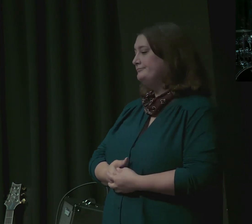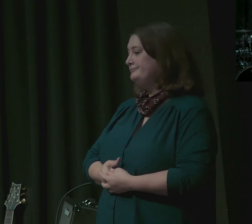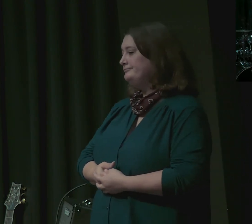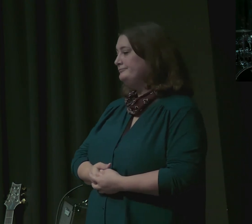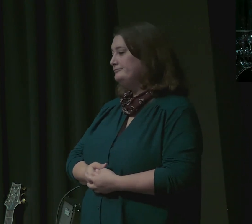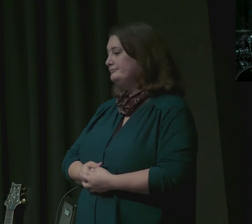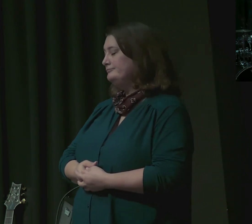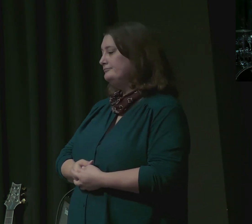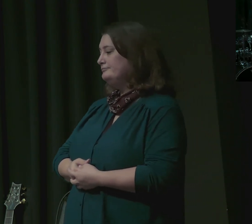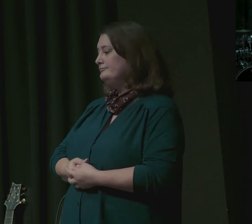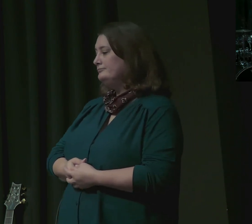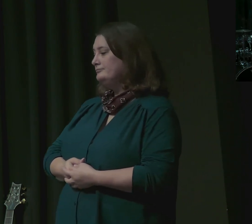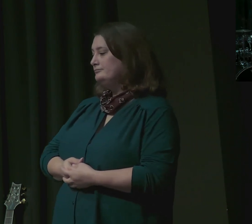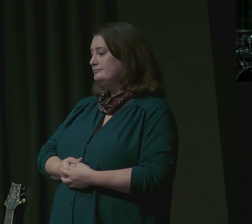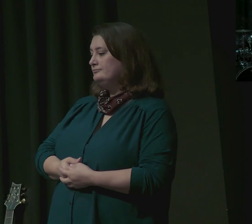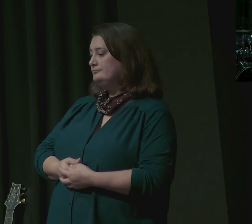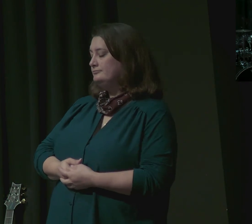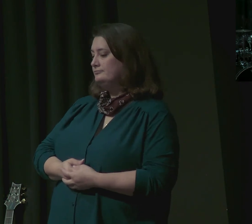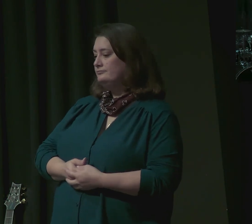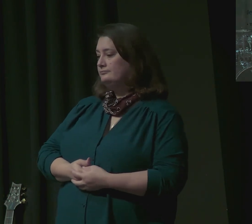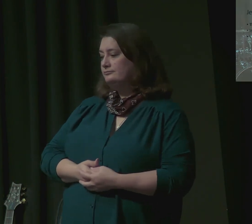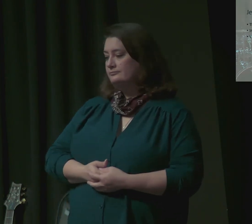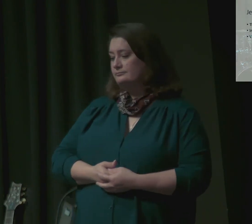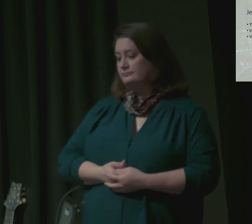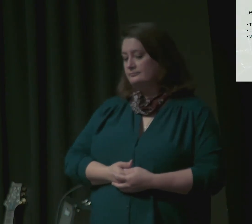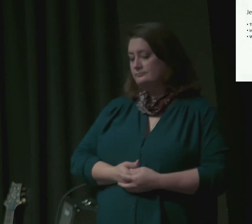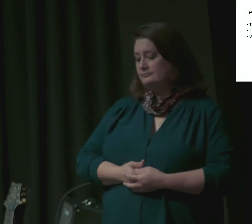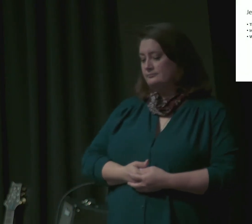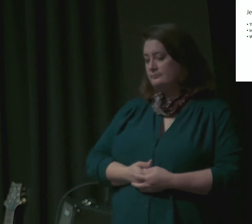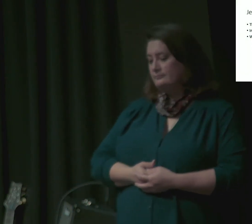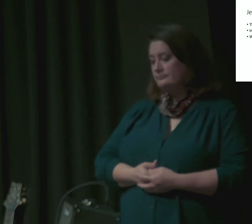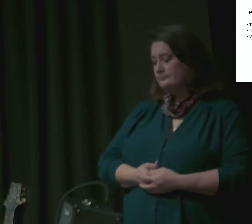In verses 31 to 34, we have the strangeness of the setting.